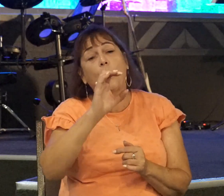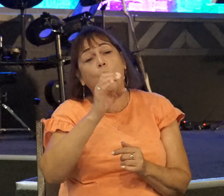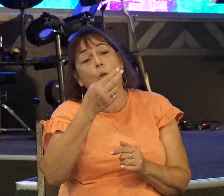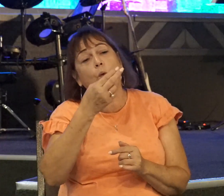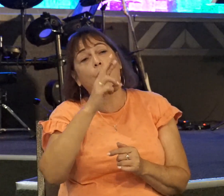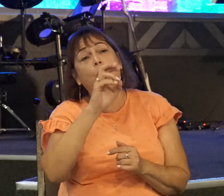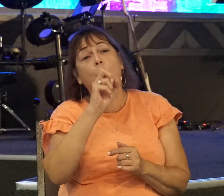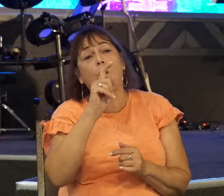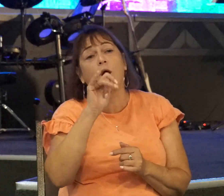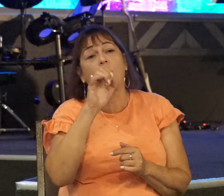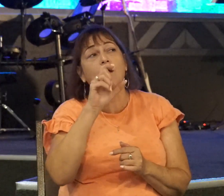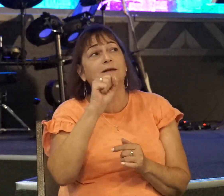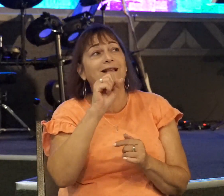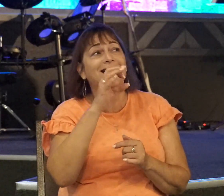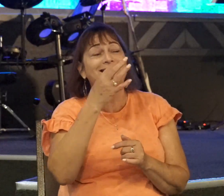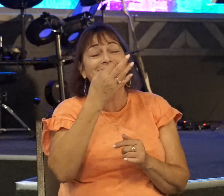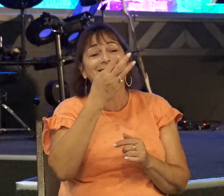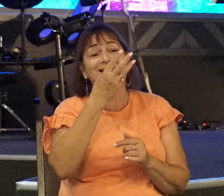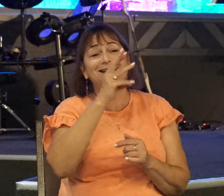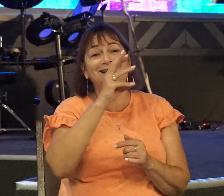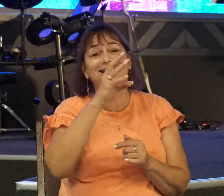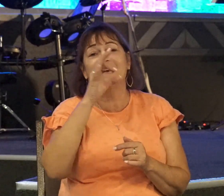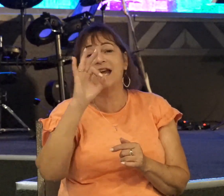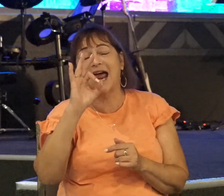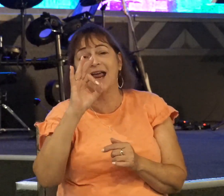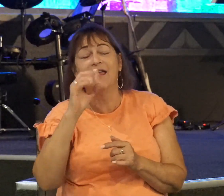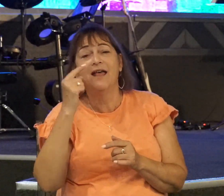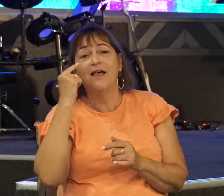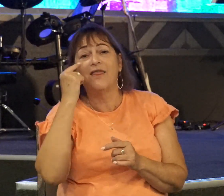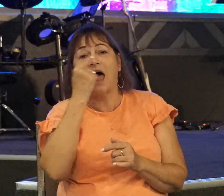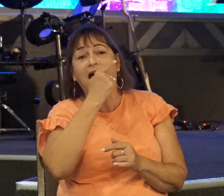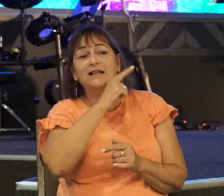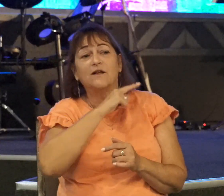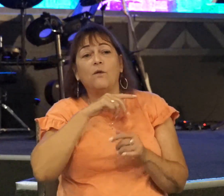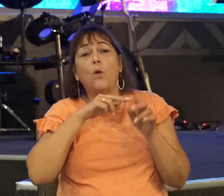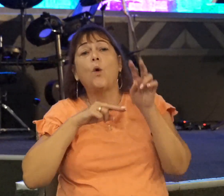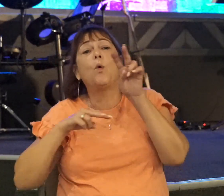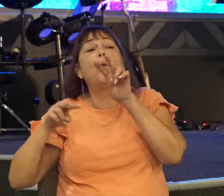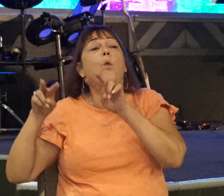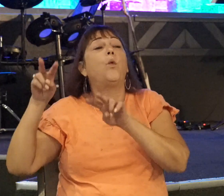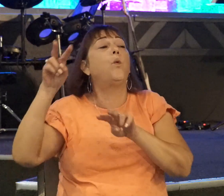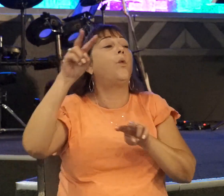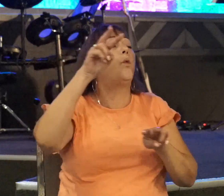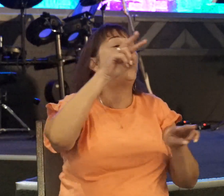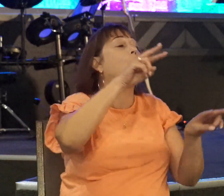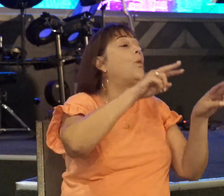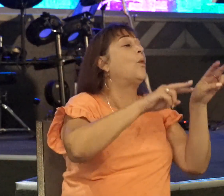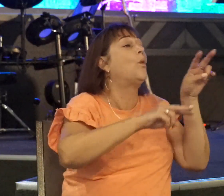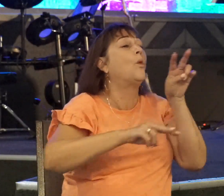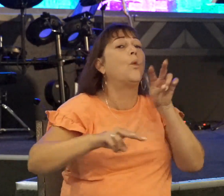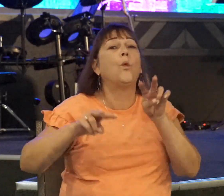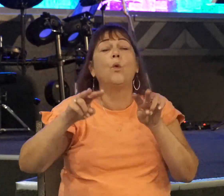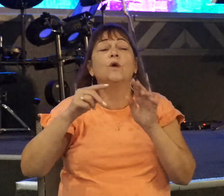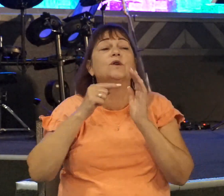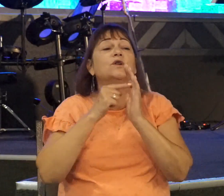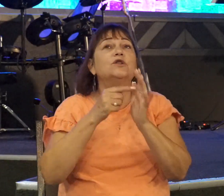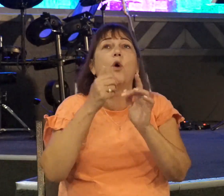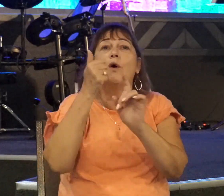For the eyes of the Lord run to and fro throughout the whole earth to show himself strong on behalf of